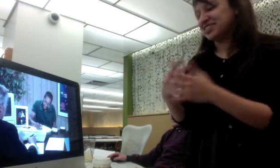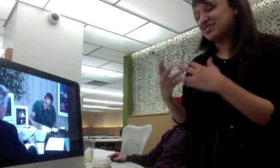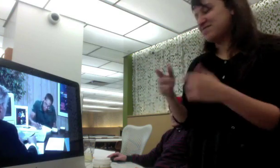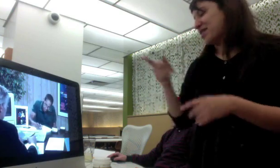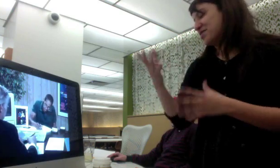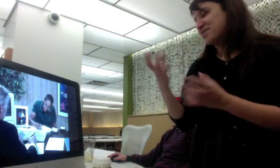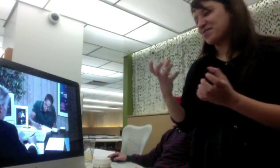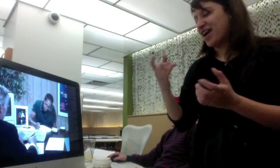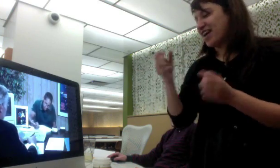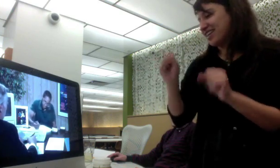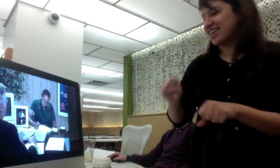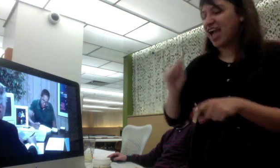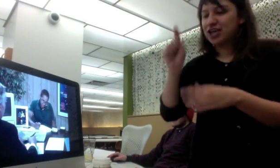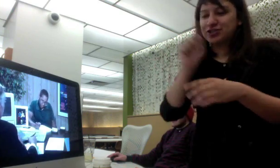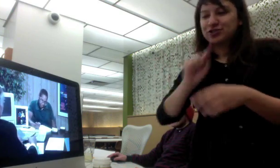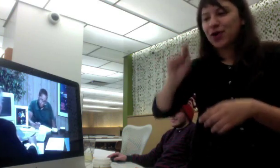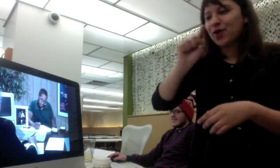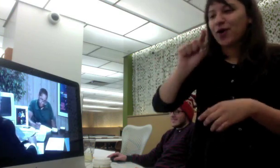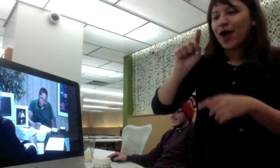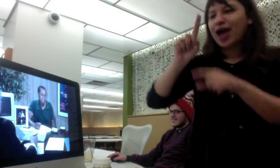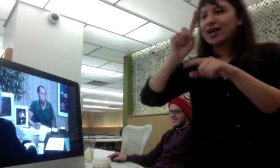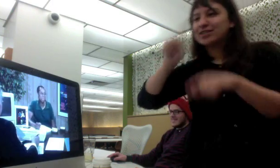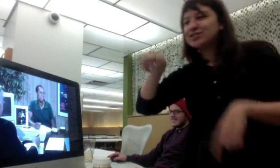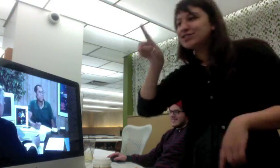yes ignore the other